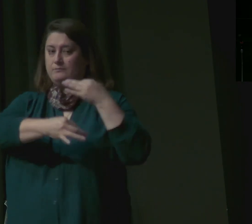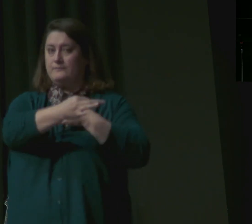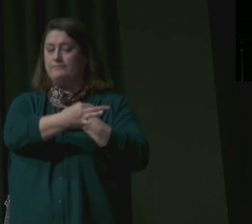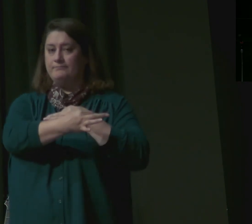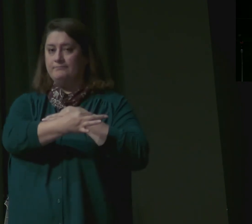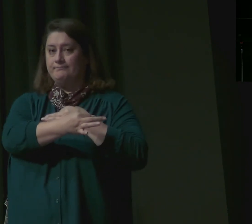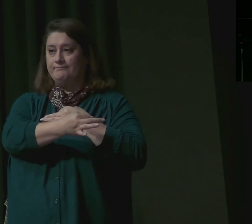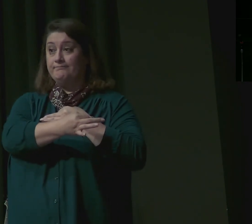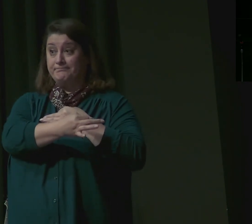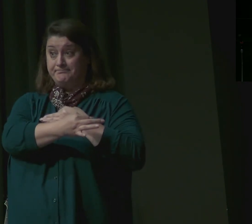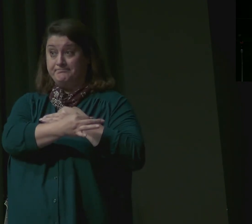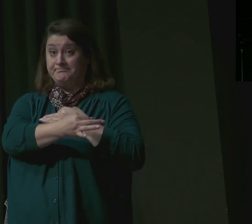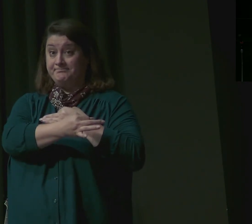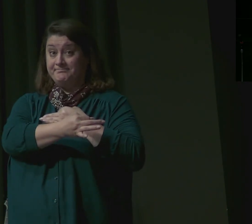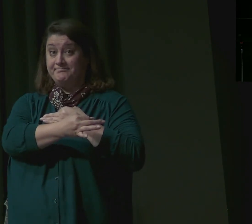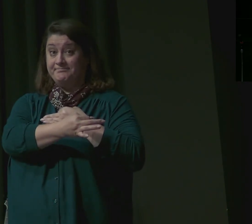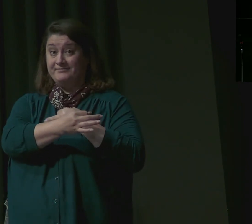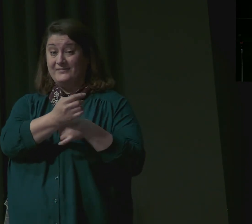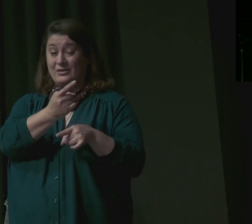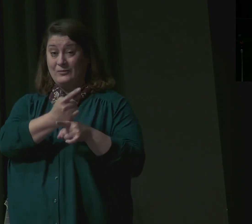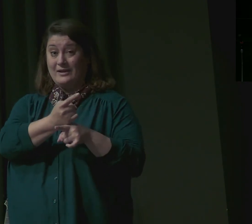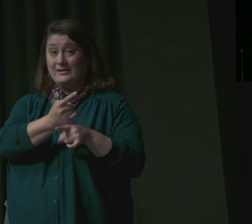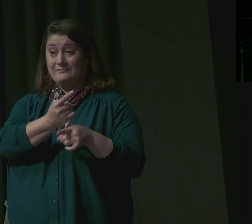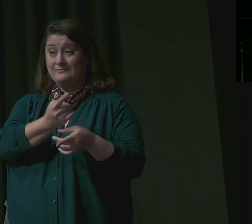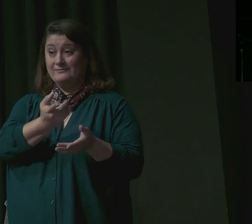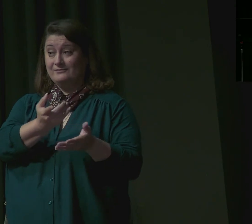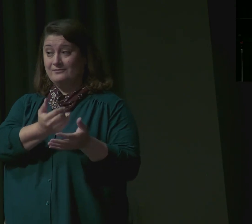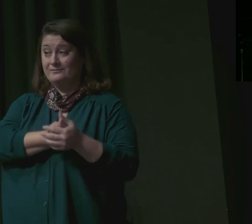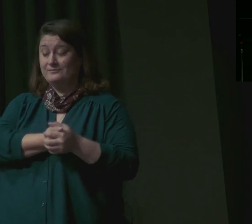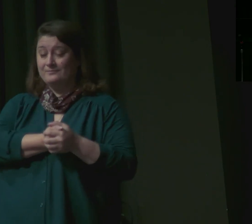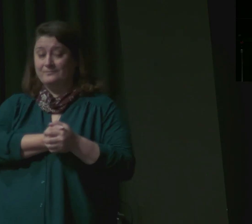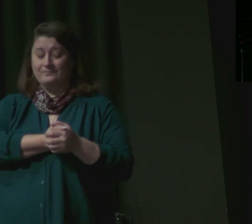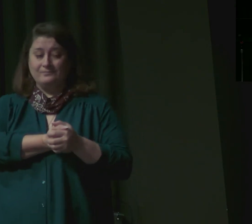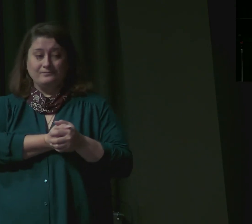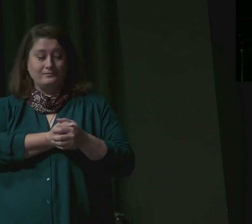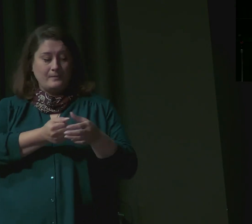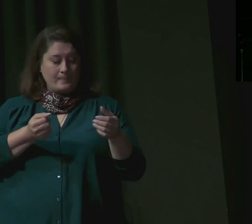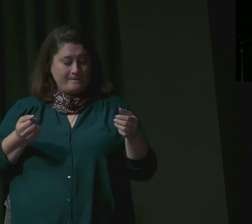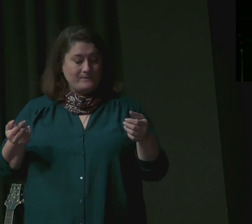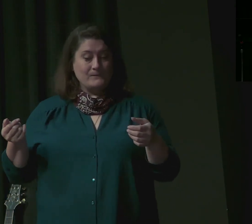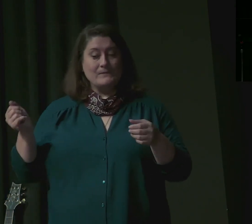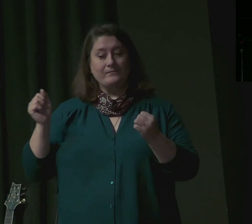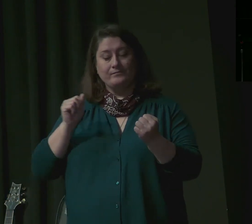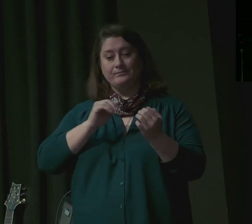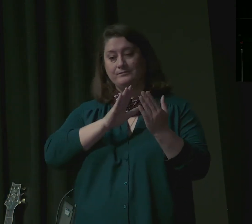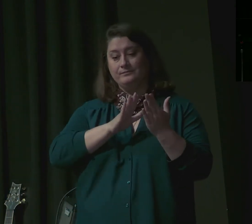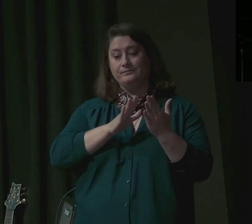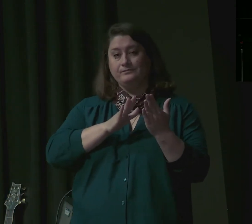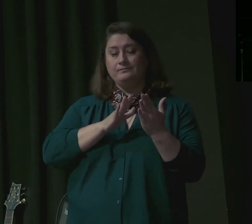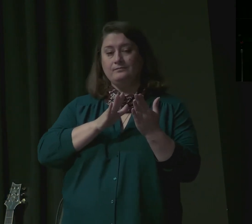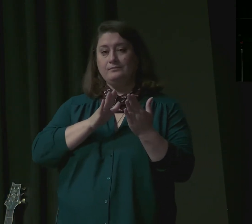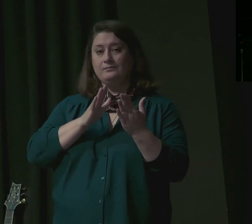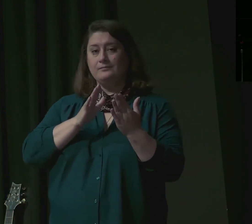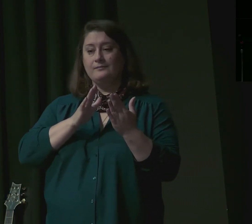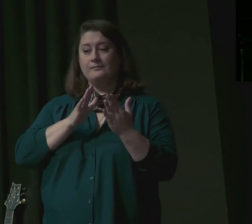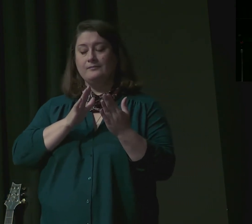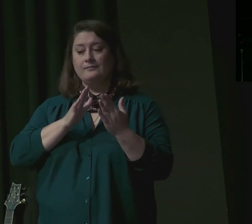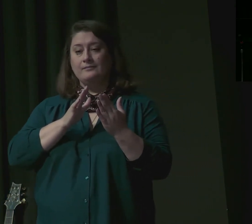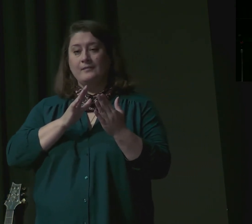So they went up to the steward of Joseph's house and spoke with him at the door of the house and said, Oh, my Lord, we came down the